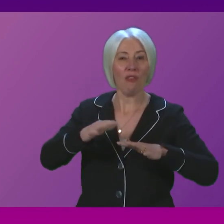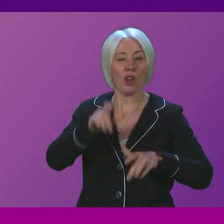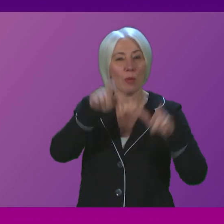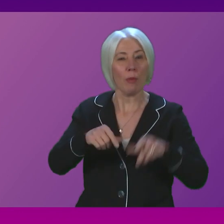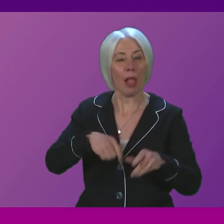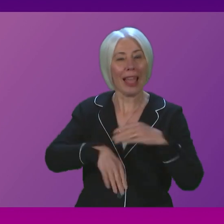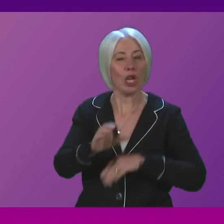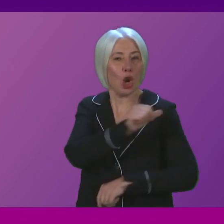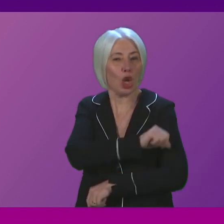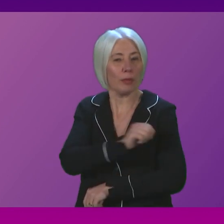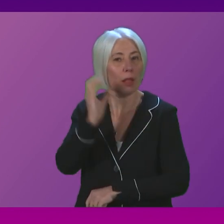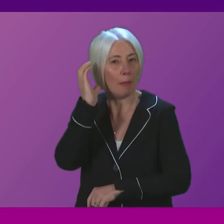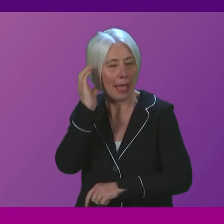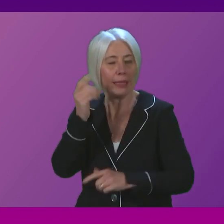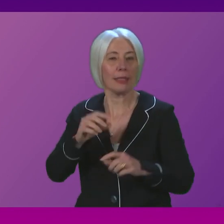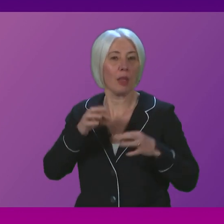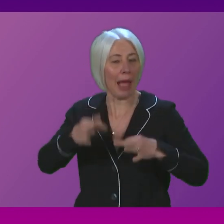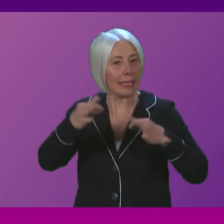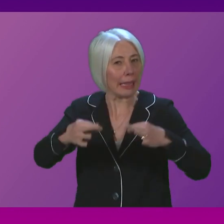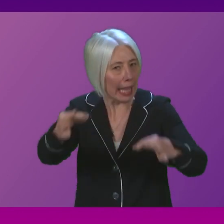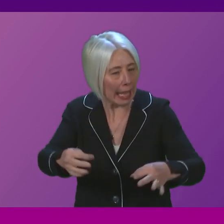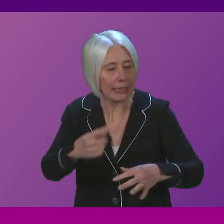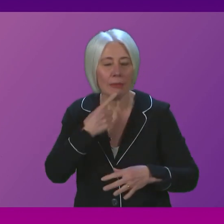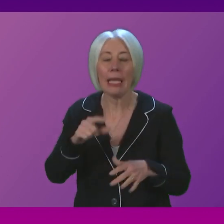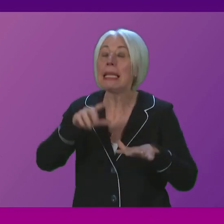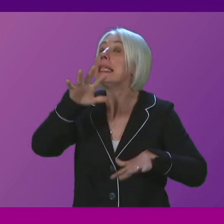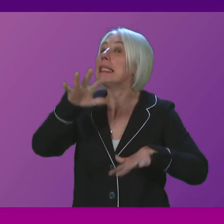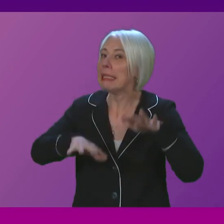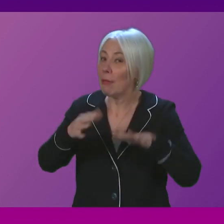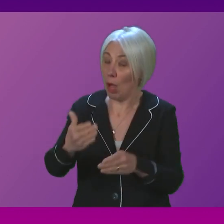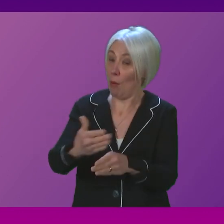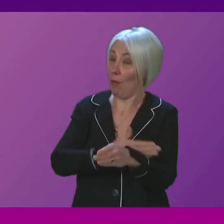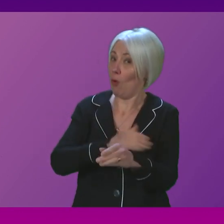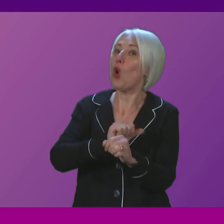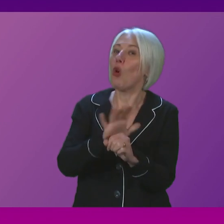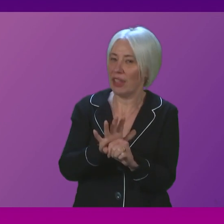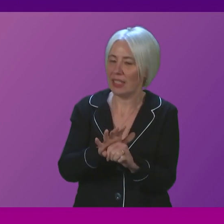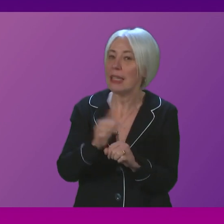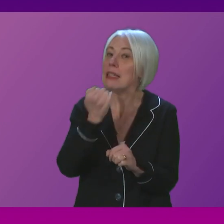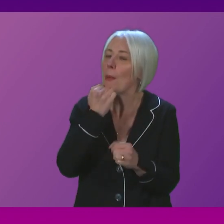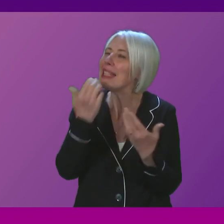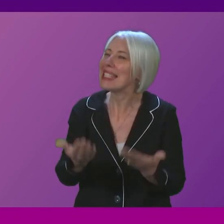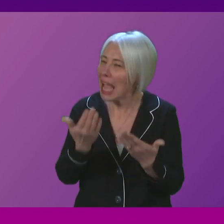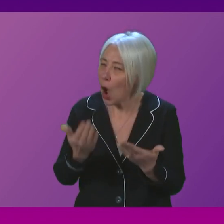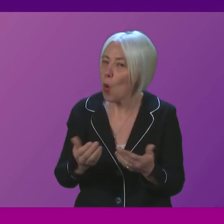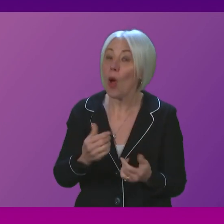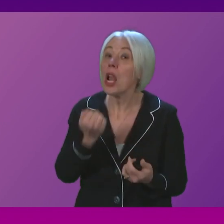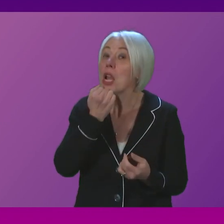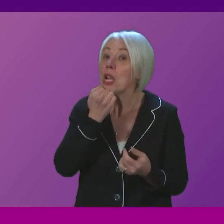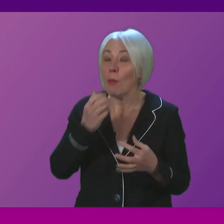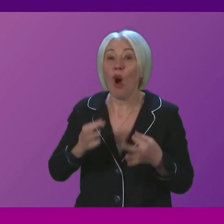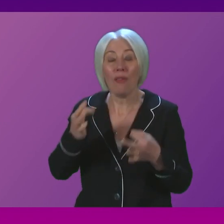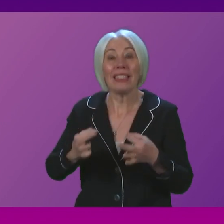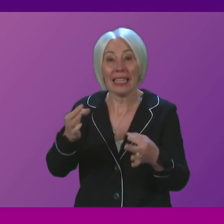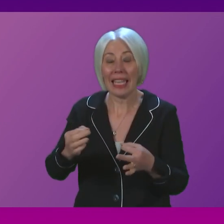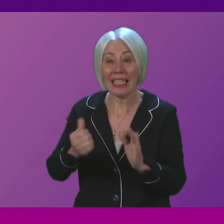by delay now is similar to levels pre-COVID. And the total number of delayed discharges in the